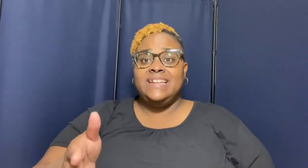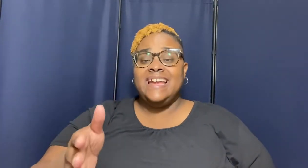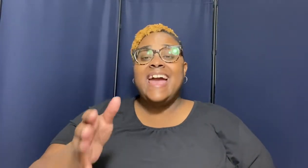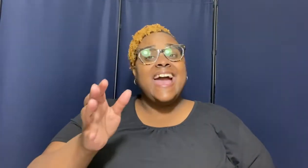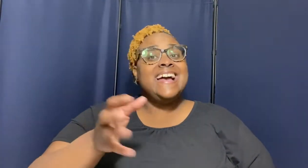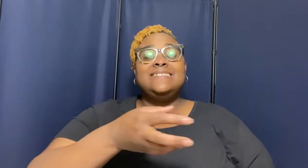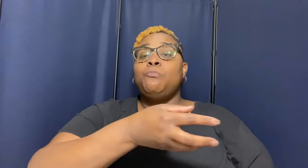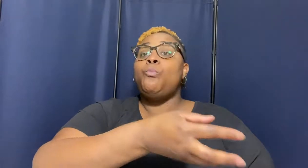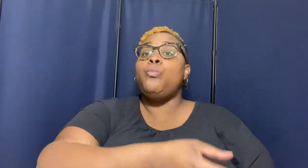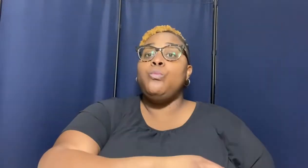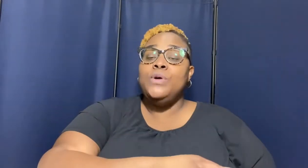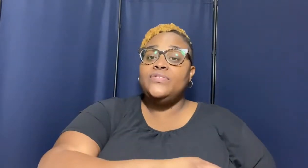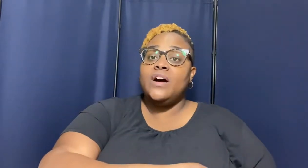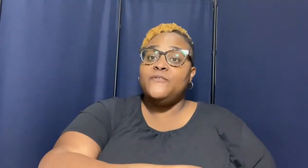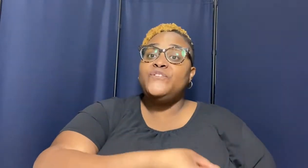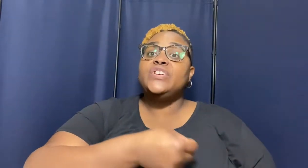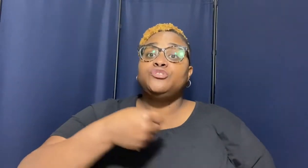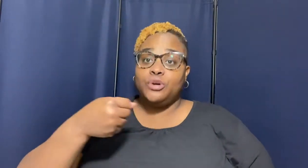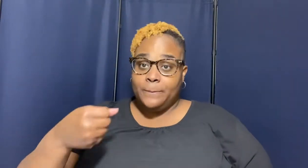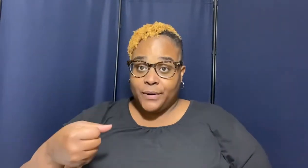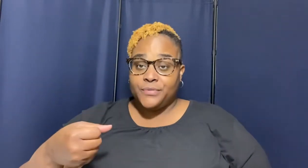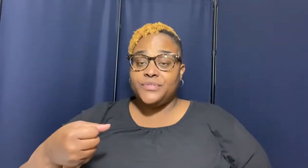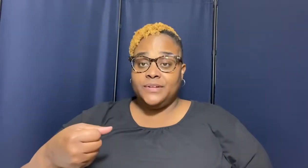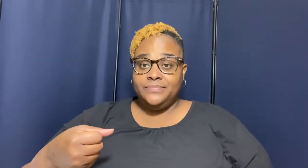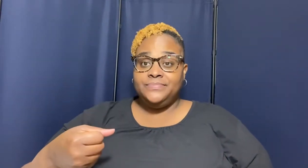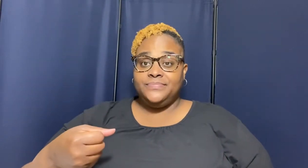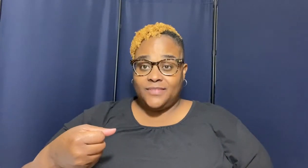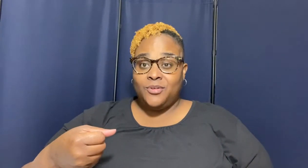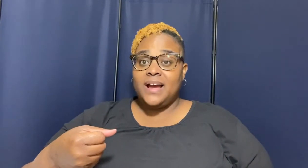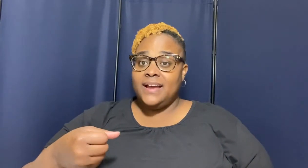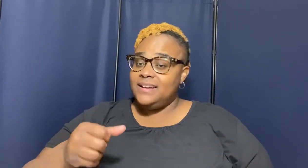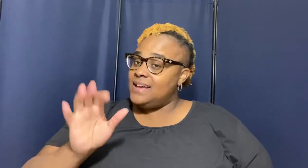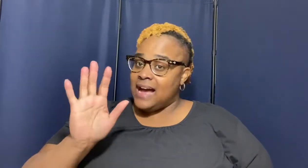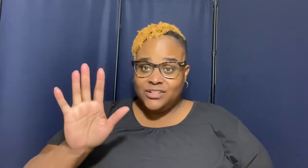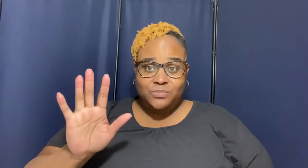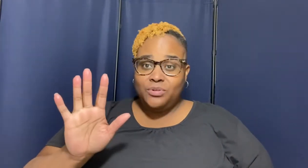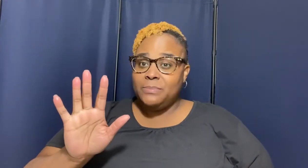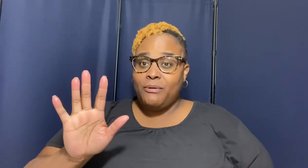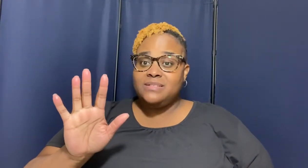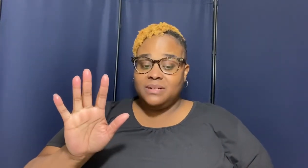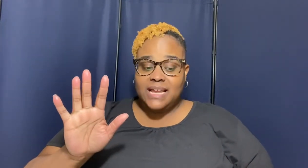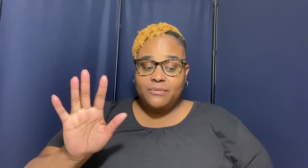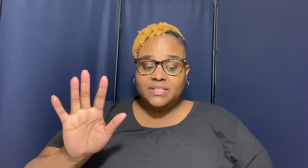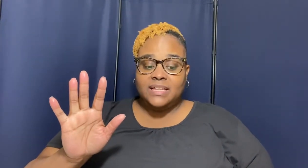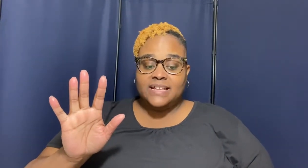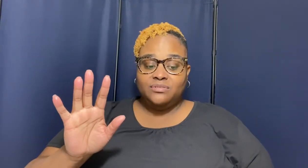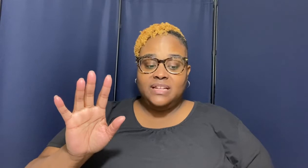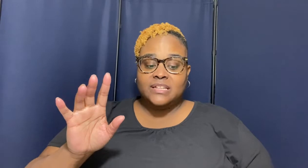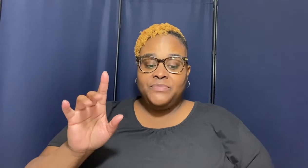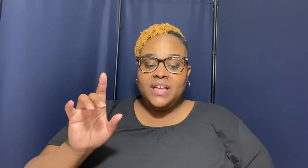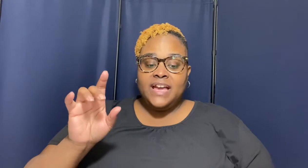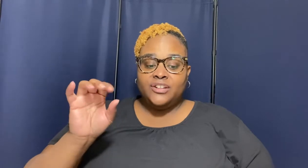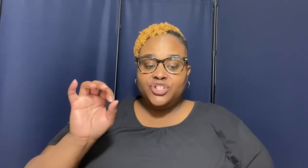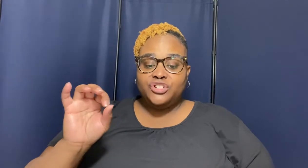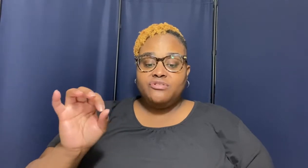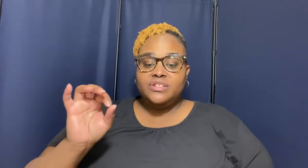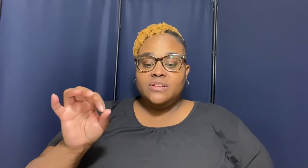as with a physical birth okay i just wanted to bring some clarity to that so listen an assurance of